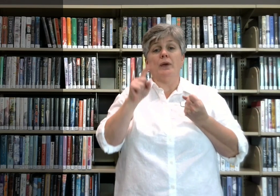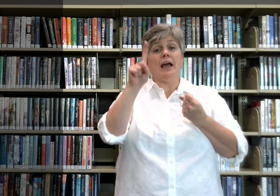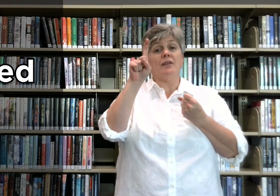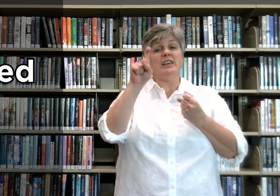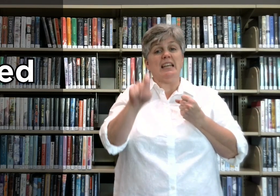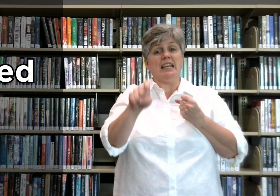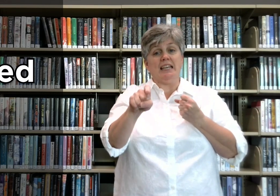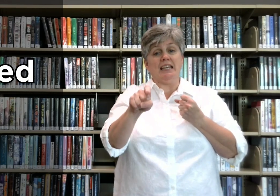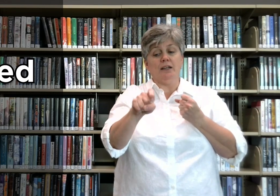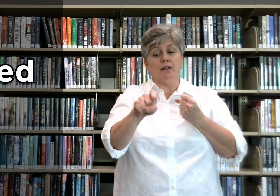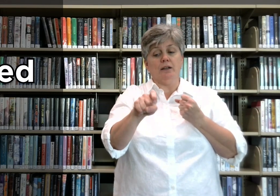have need.